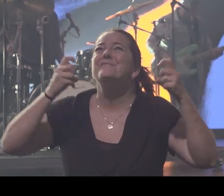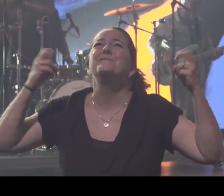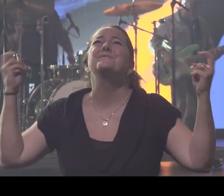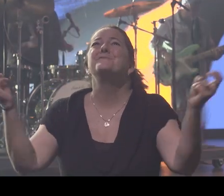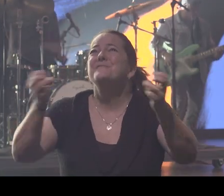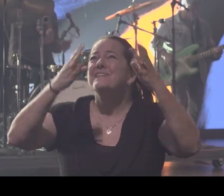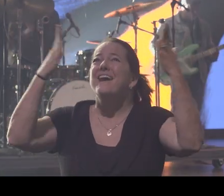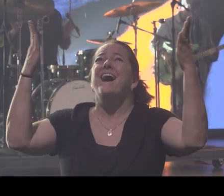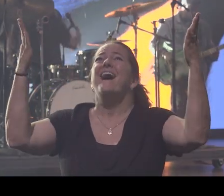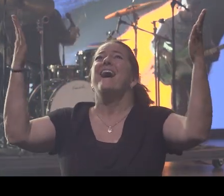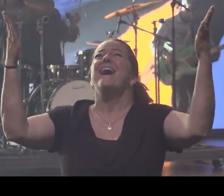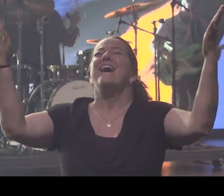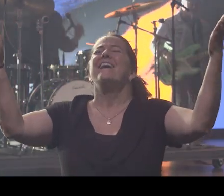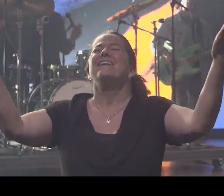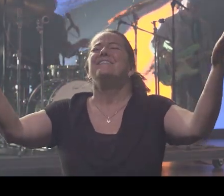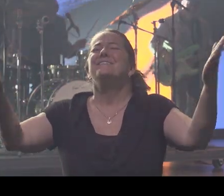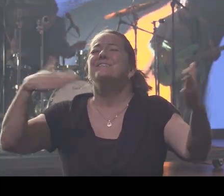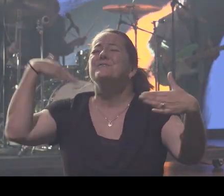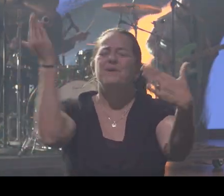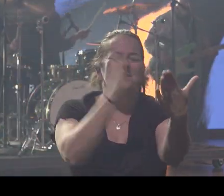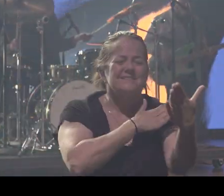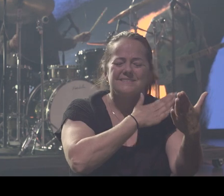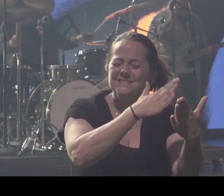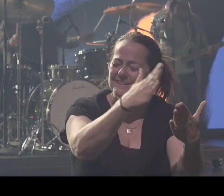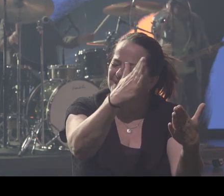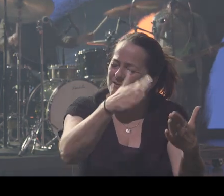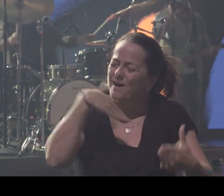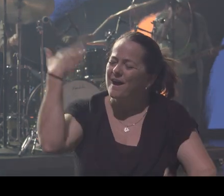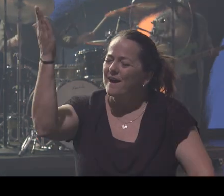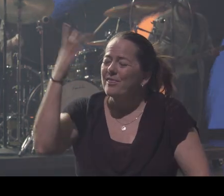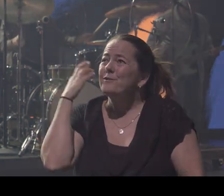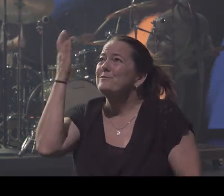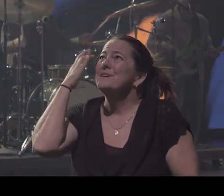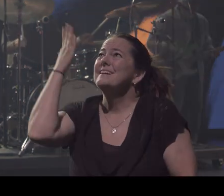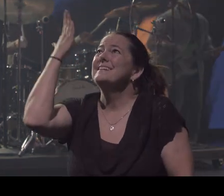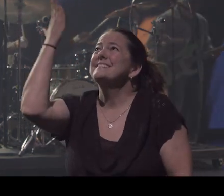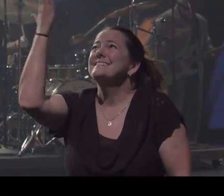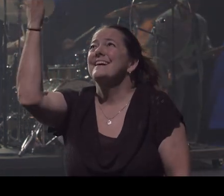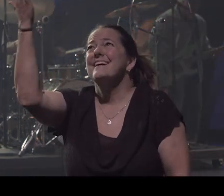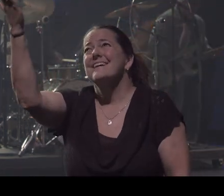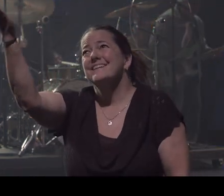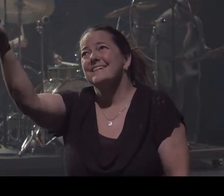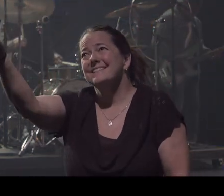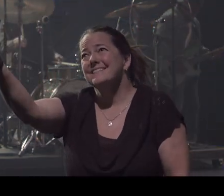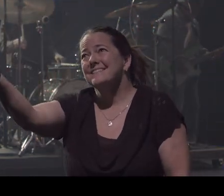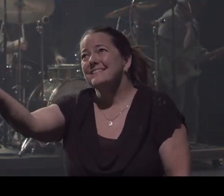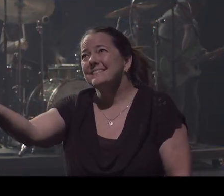You are the song, you are the reason, hallelujah